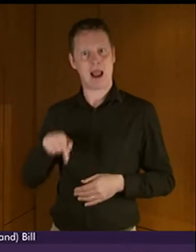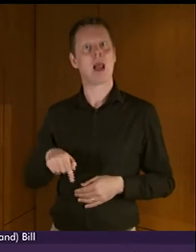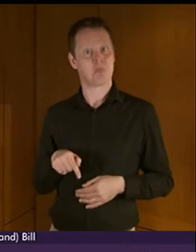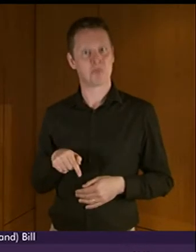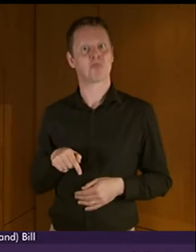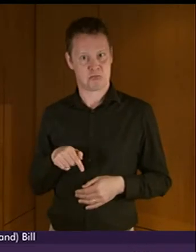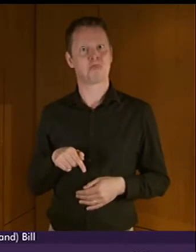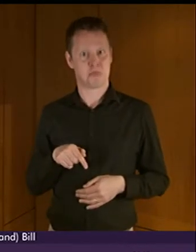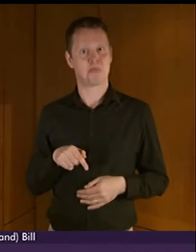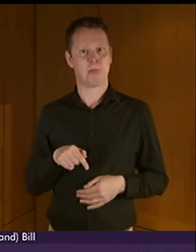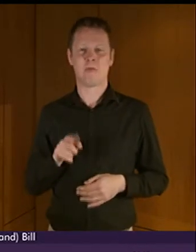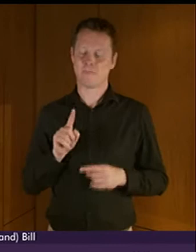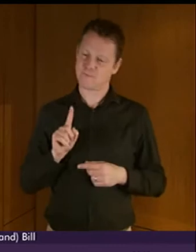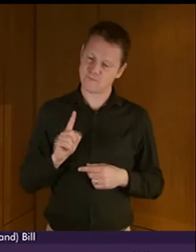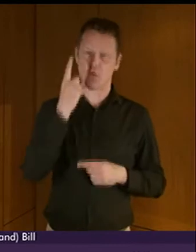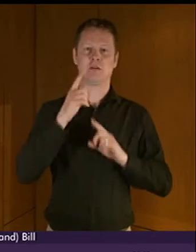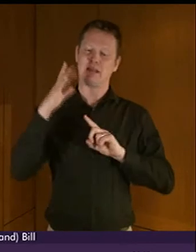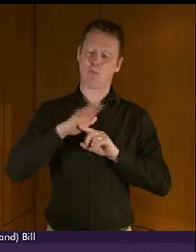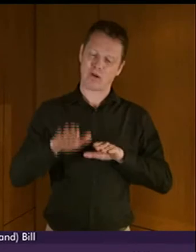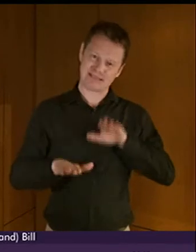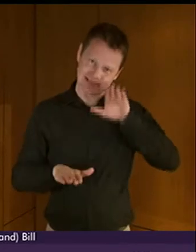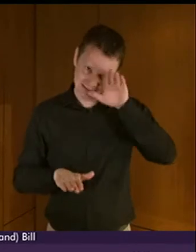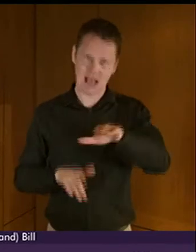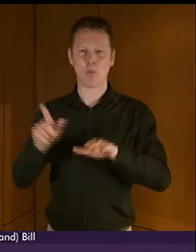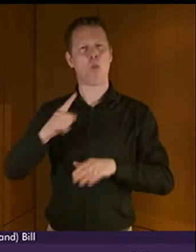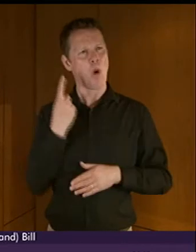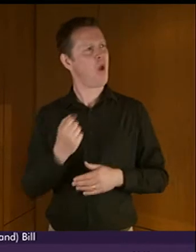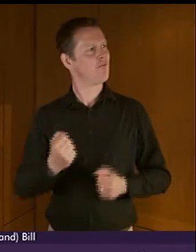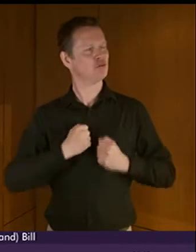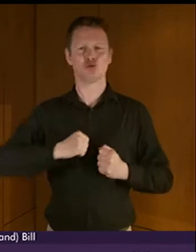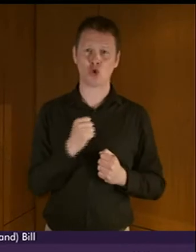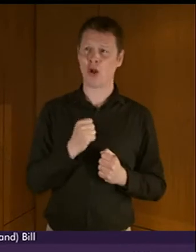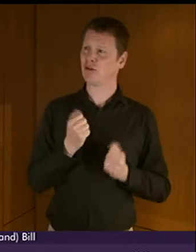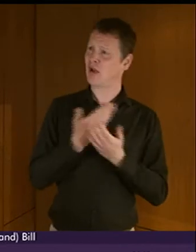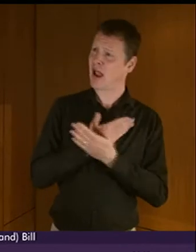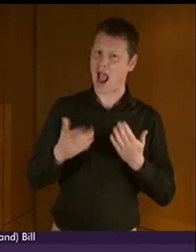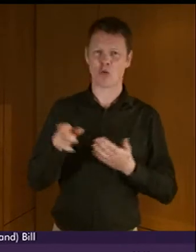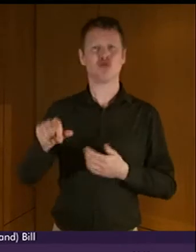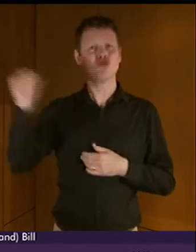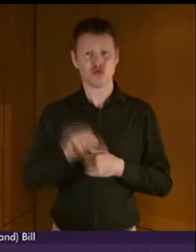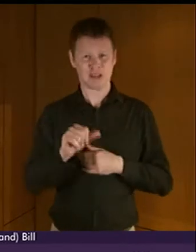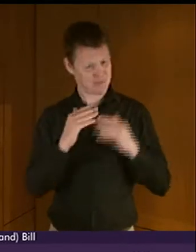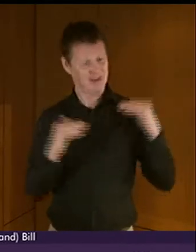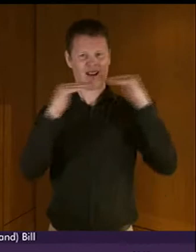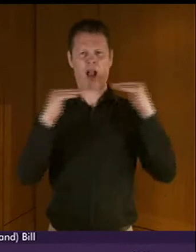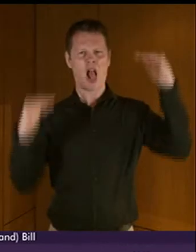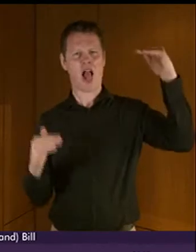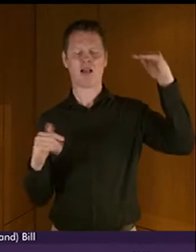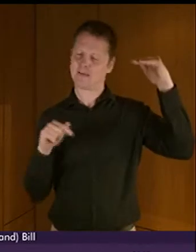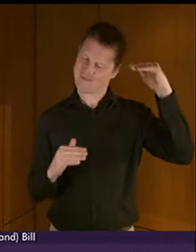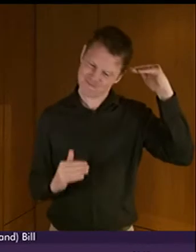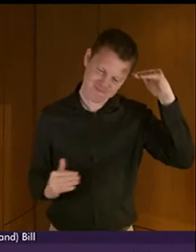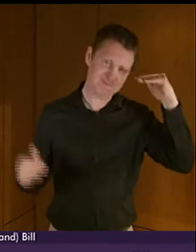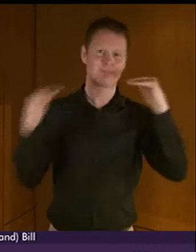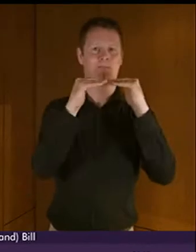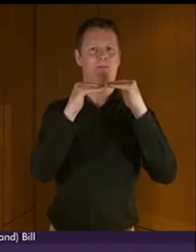Scotland's languages into a place where it should have been for a very long time. And as has already been said, I think by Liam McArthur,